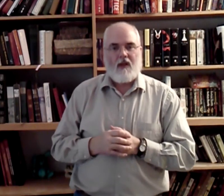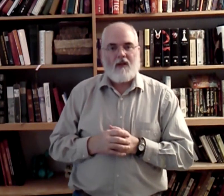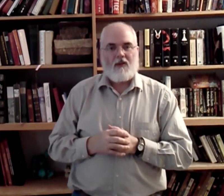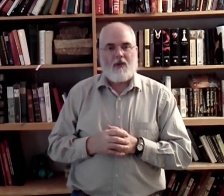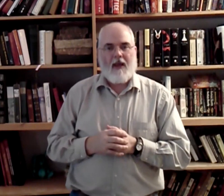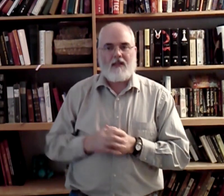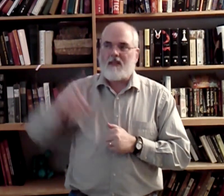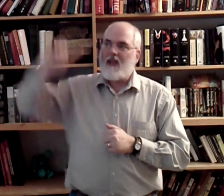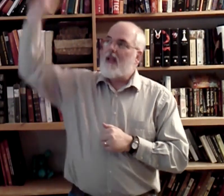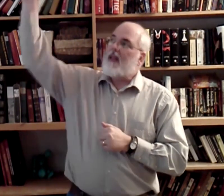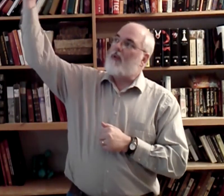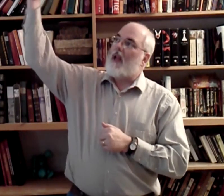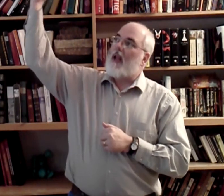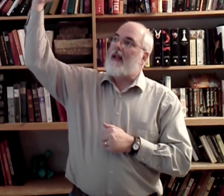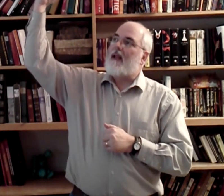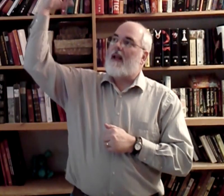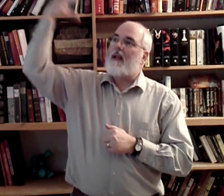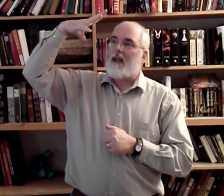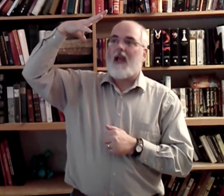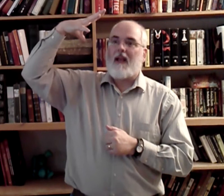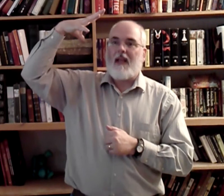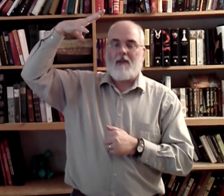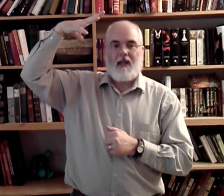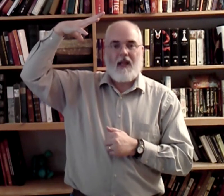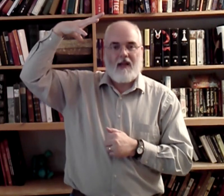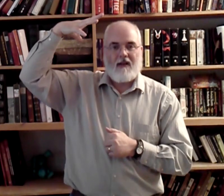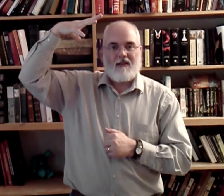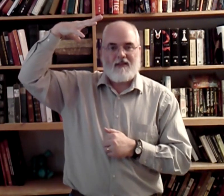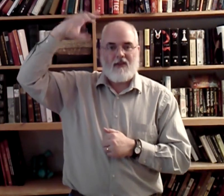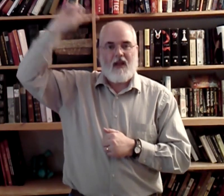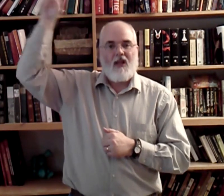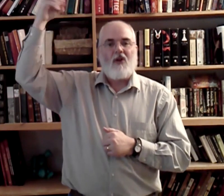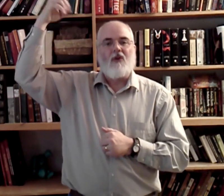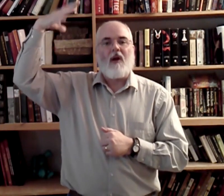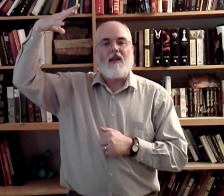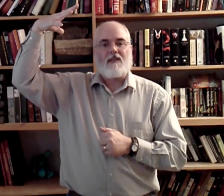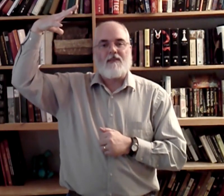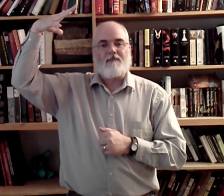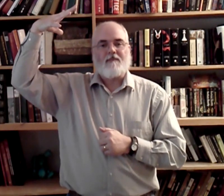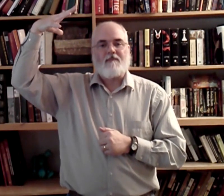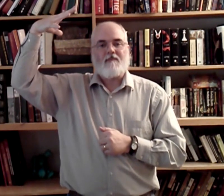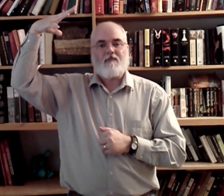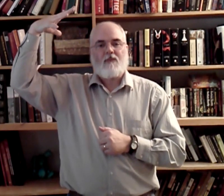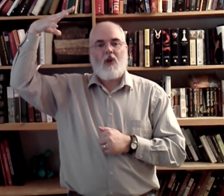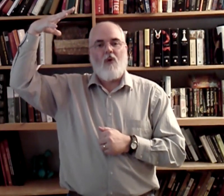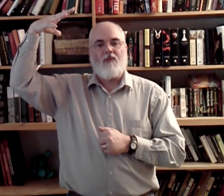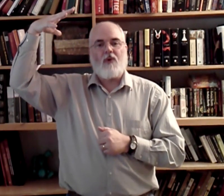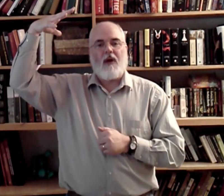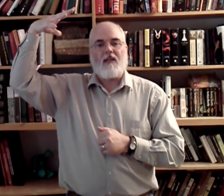To Damascus. There was a light. And it kind of hit him in the head. Okay? Grace. O. For grace. grace.